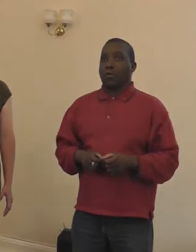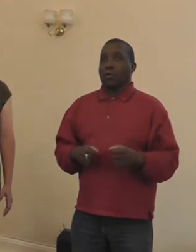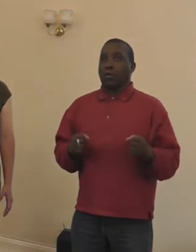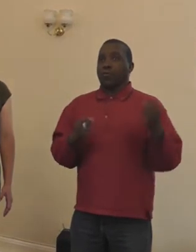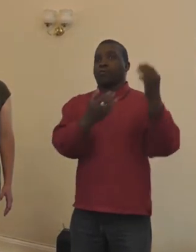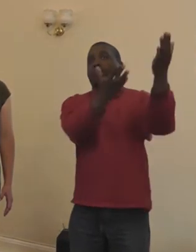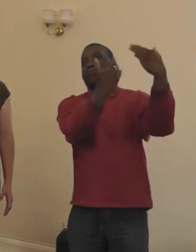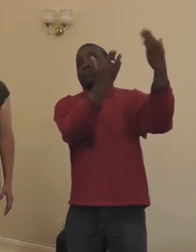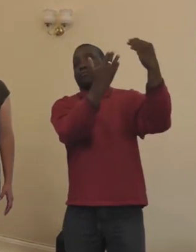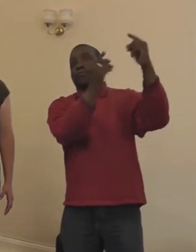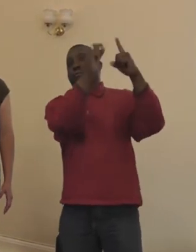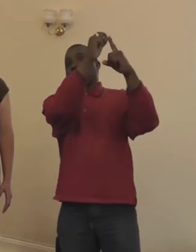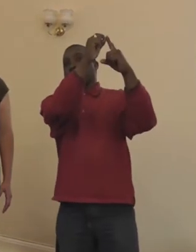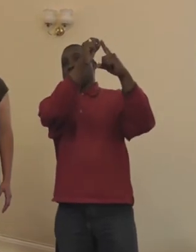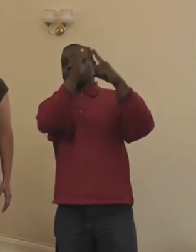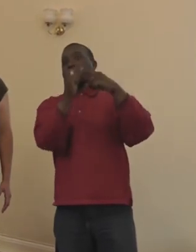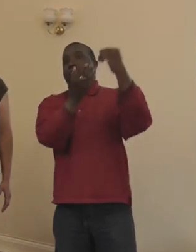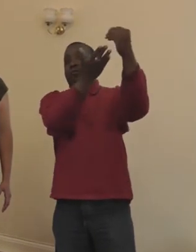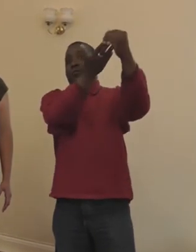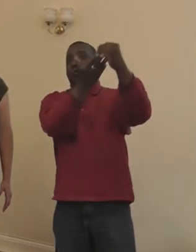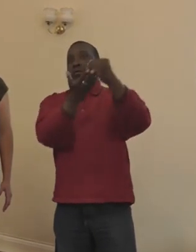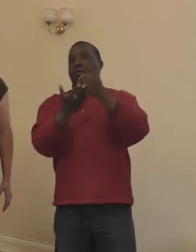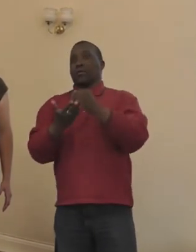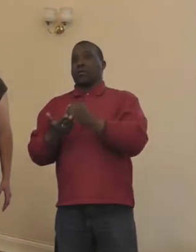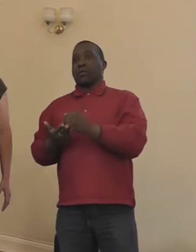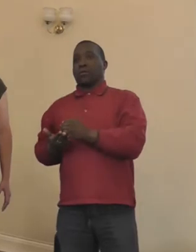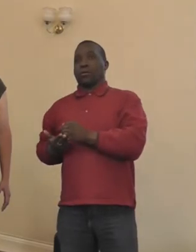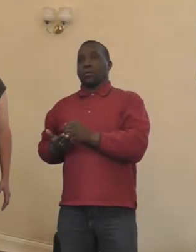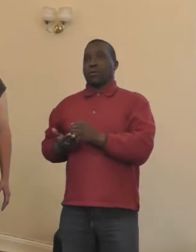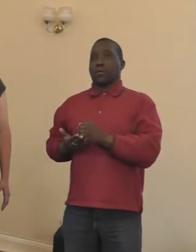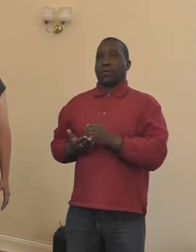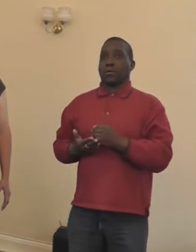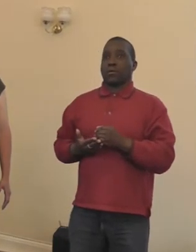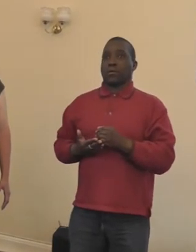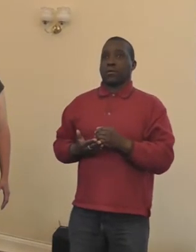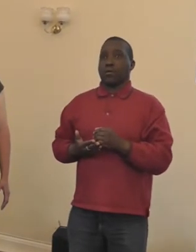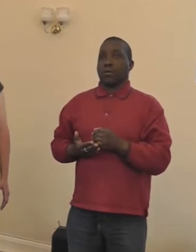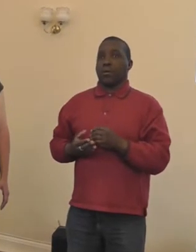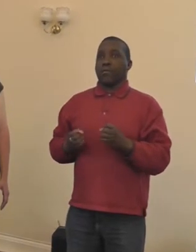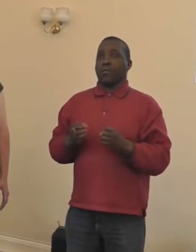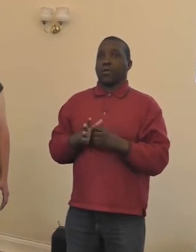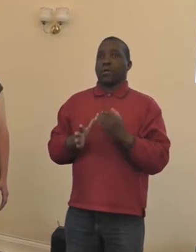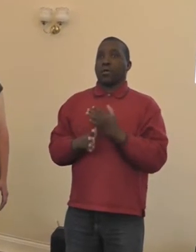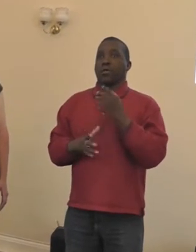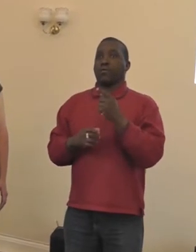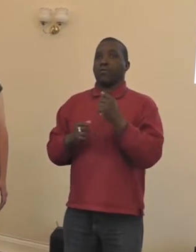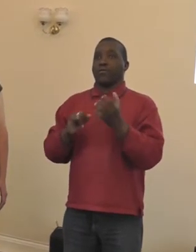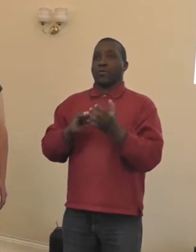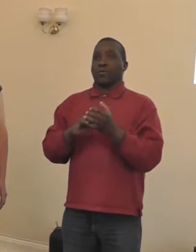patron to come to our pay. Because silver is